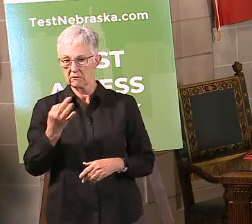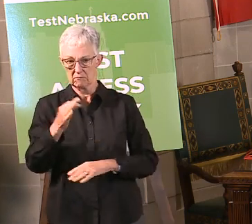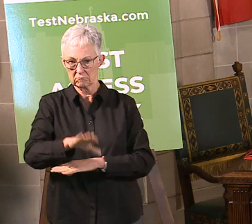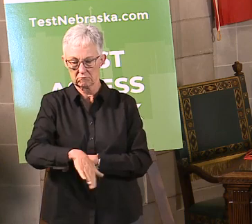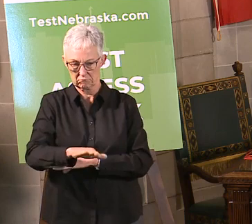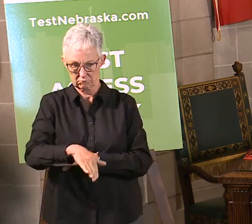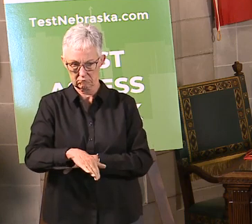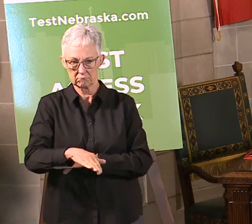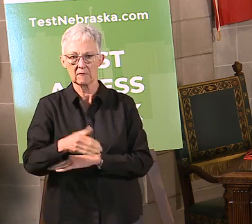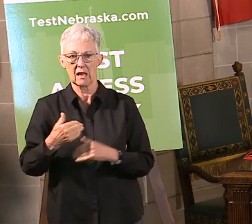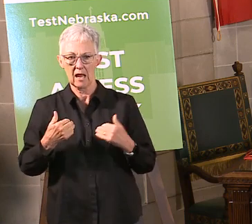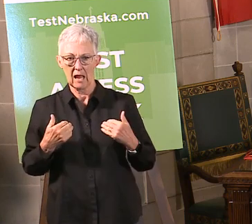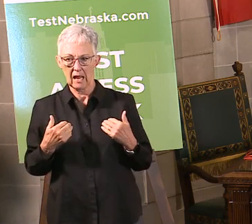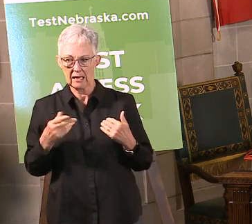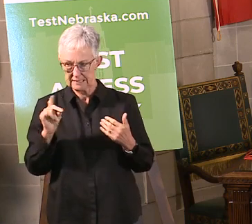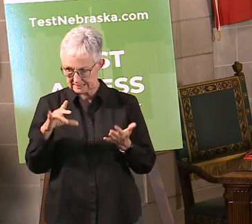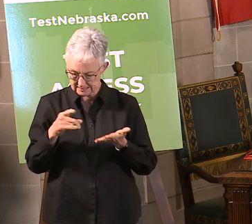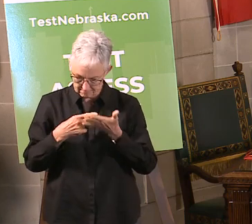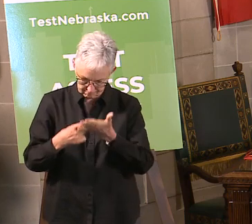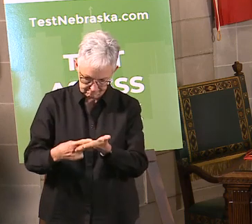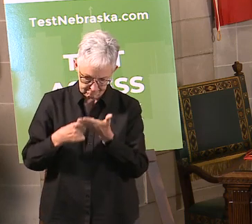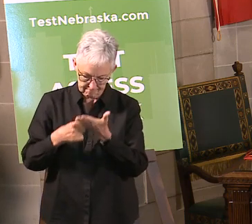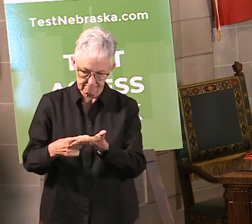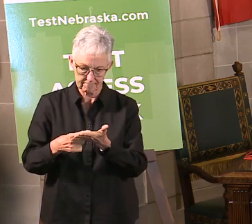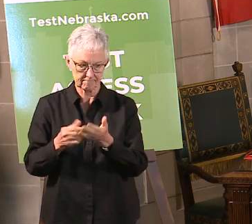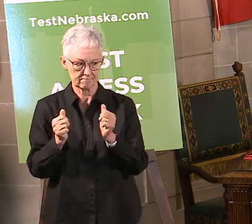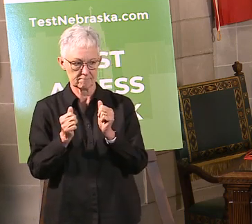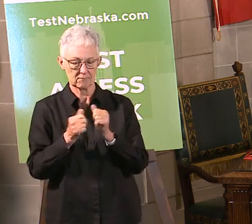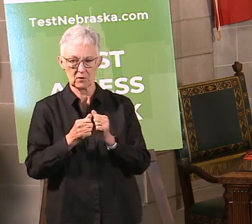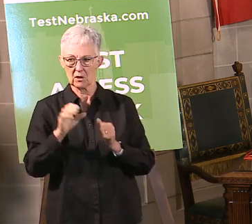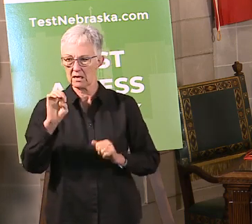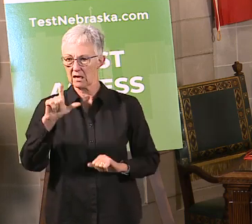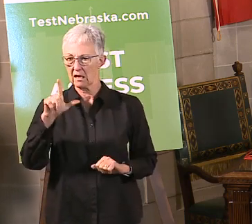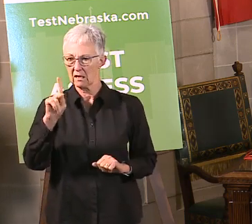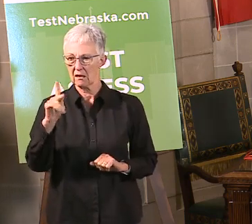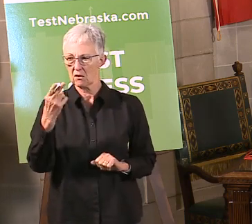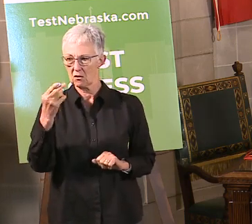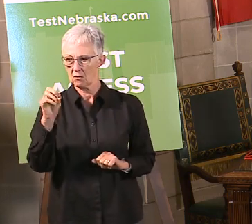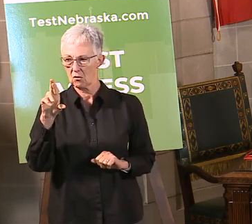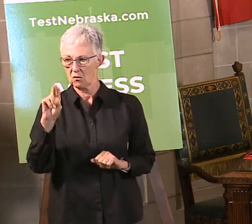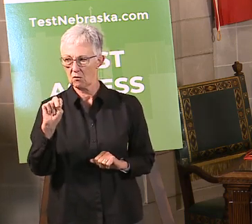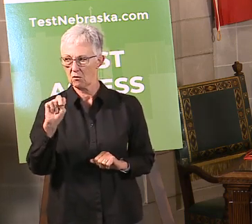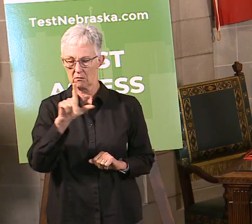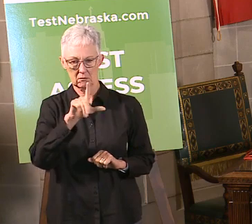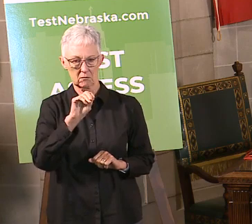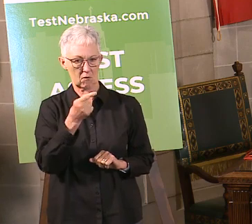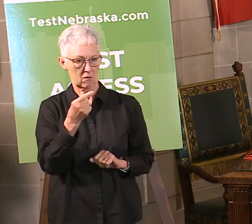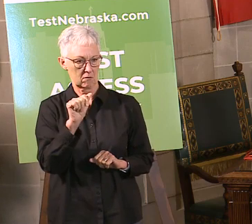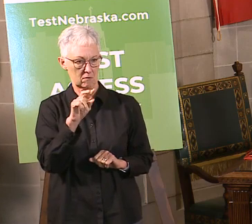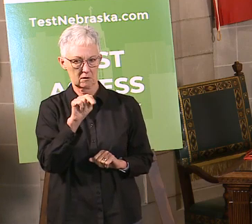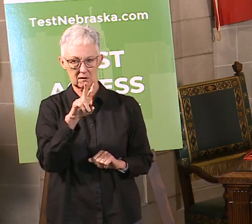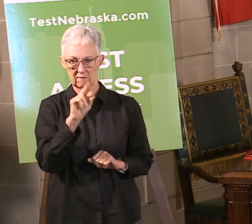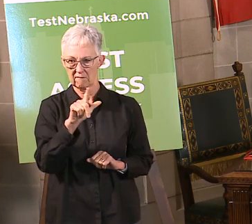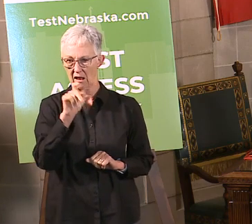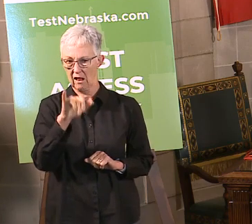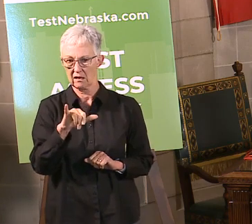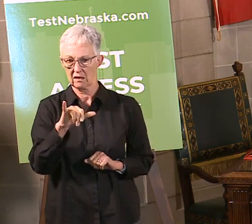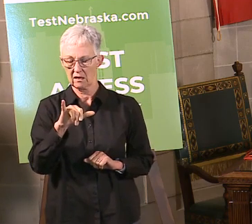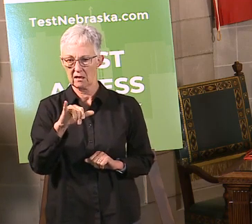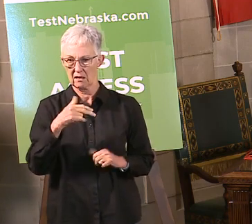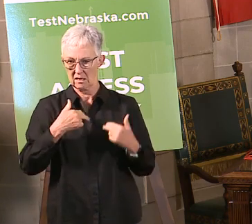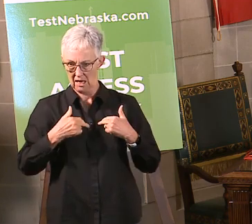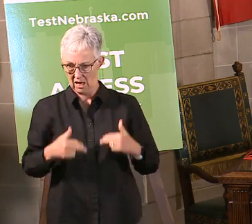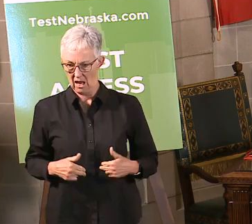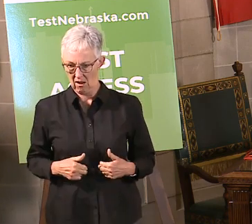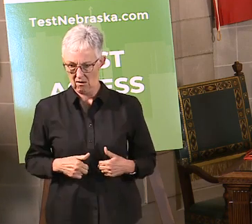we had a conversation with our Elkhorn-Logan Valley Public Health District, and we put out a press release on